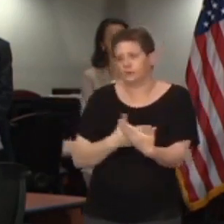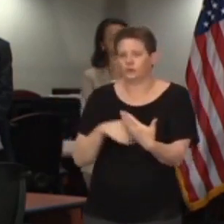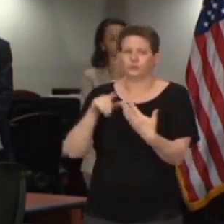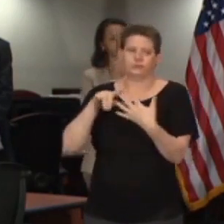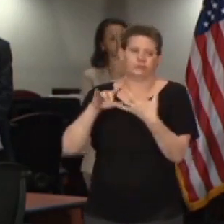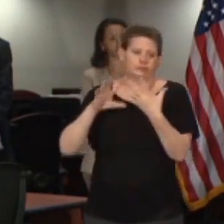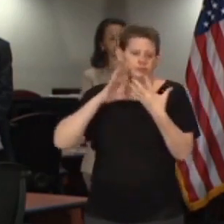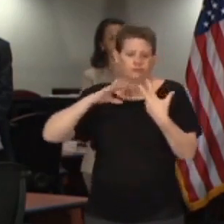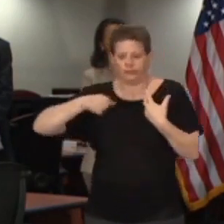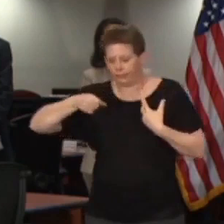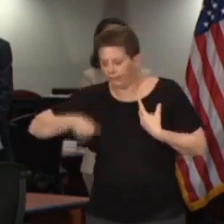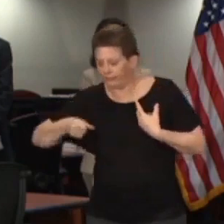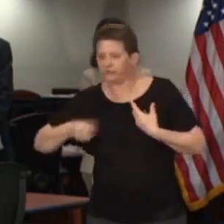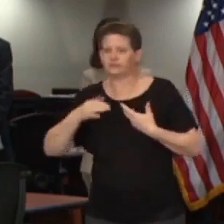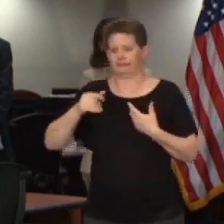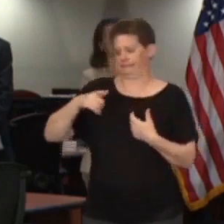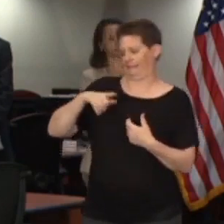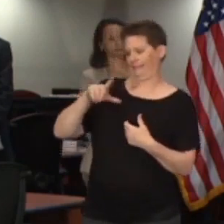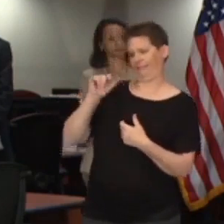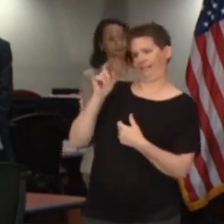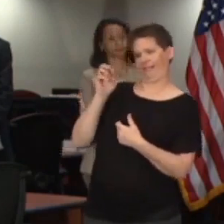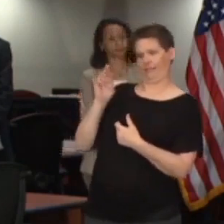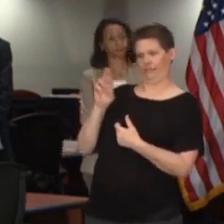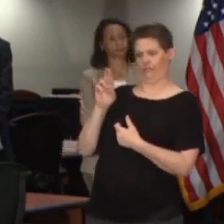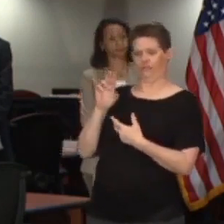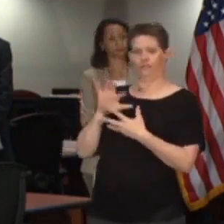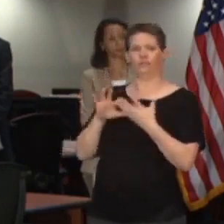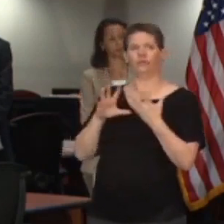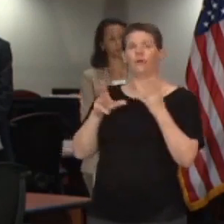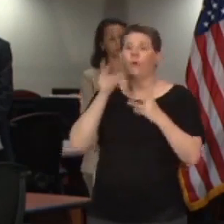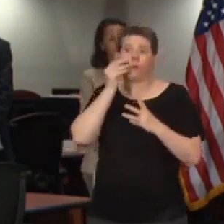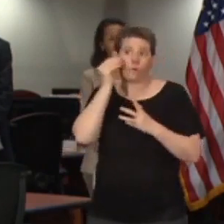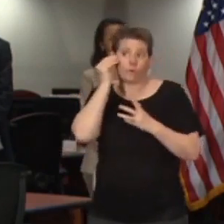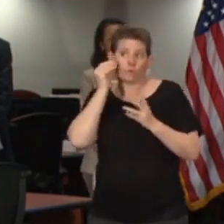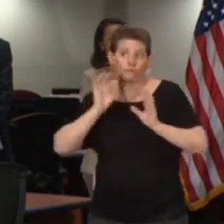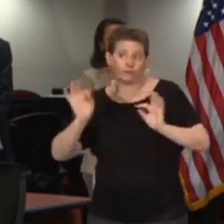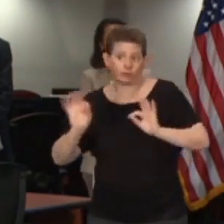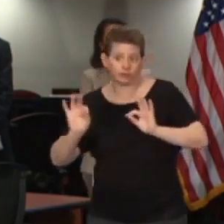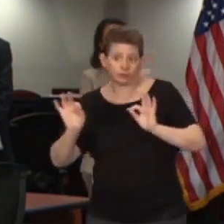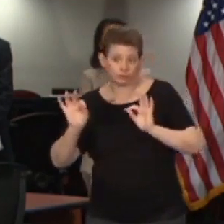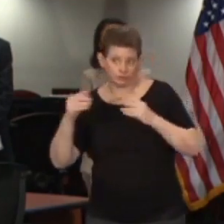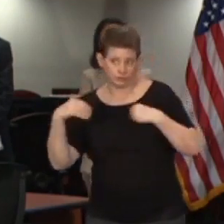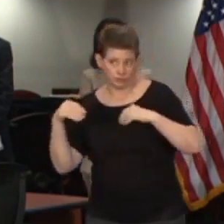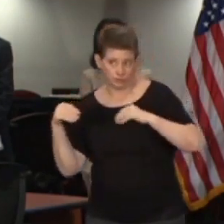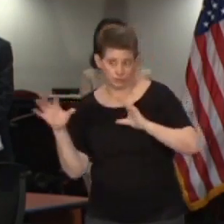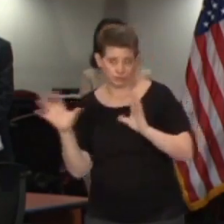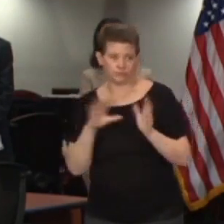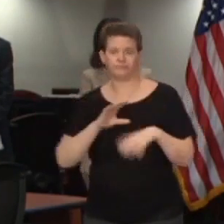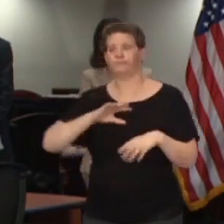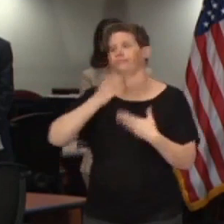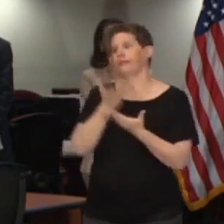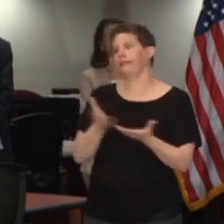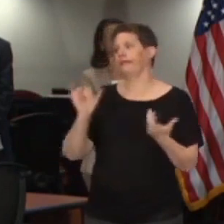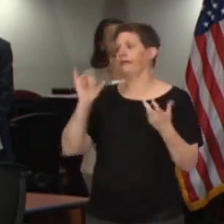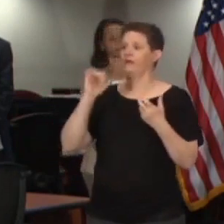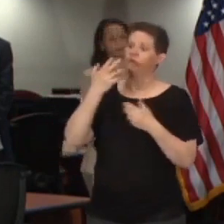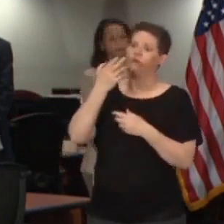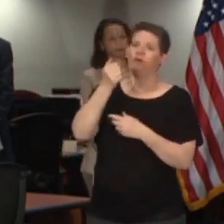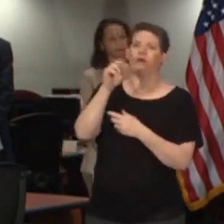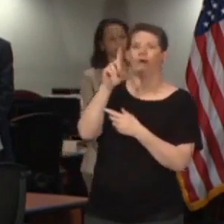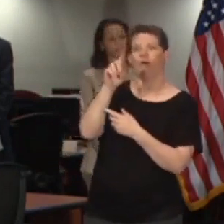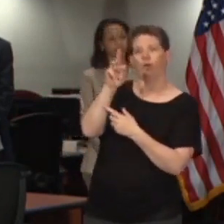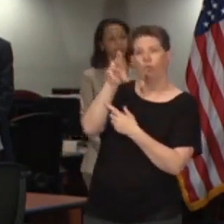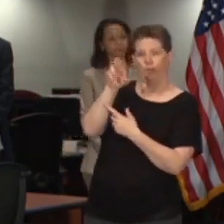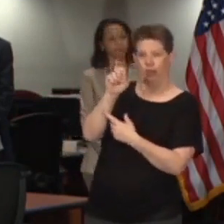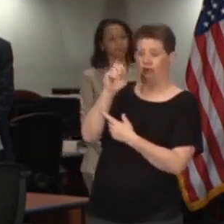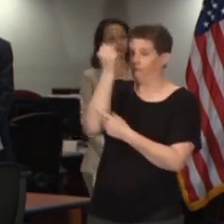luggage and leather goods stores, and home furnishing stores. Such things as hardware stores, these